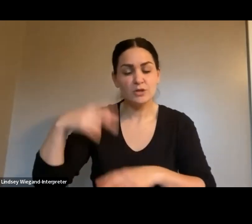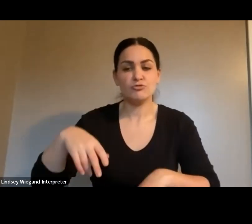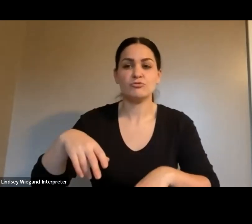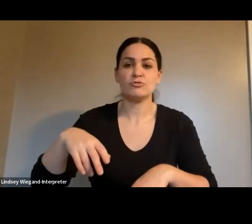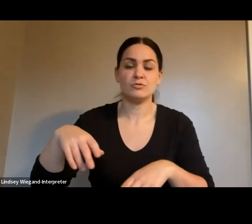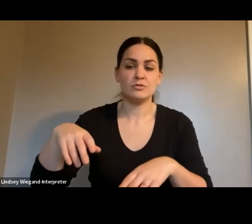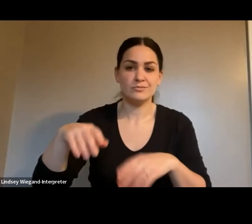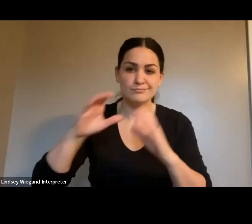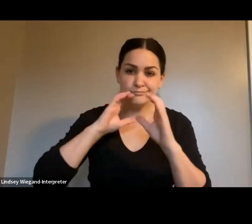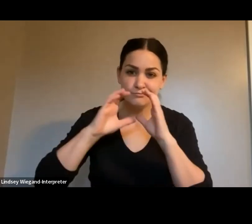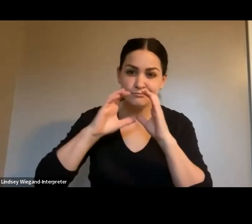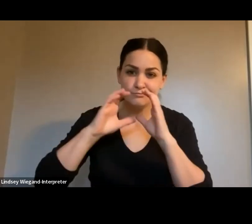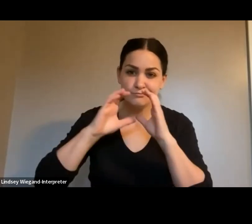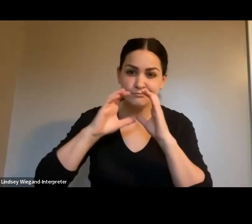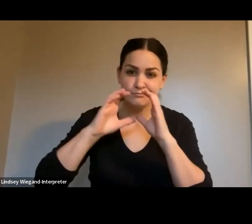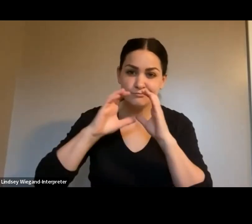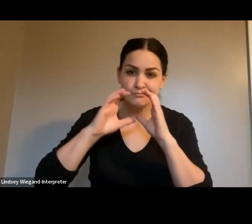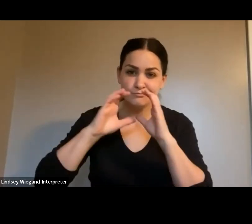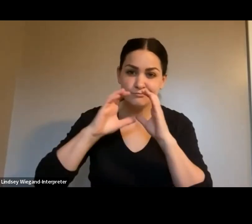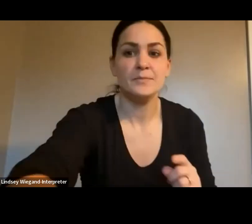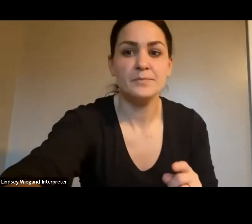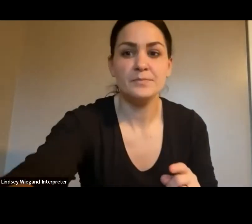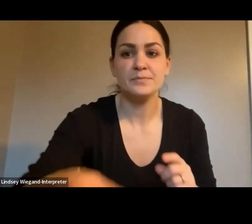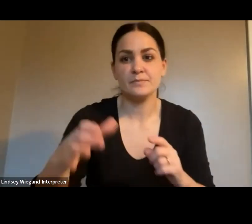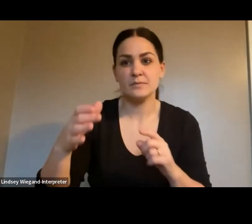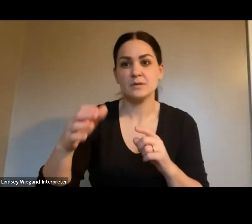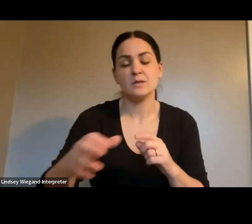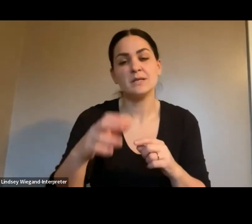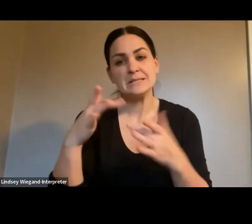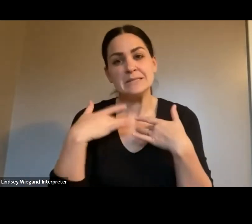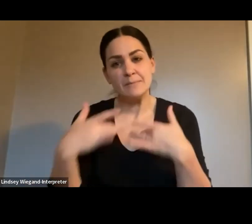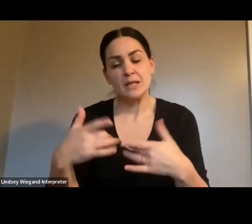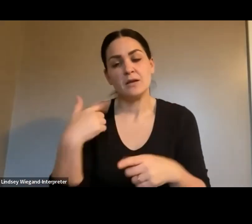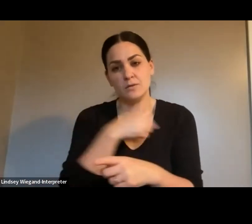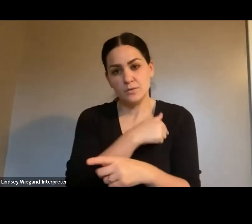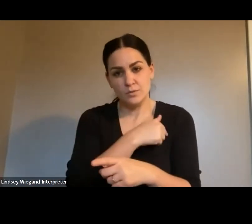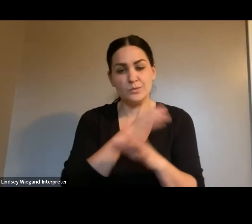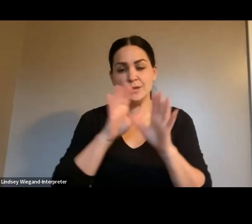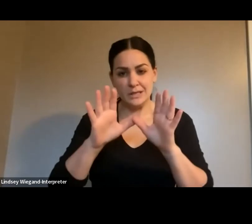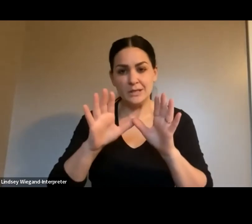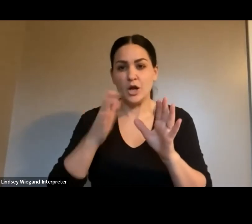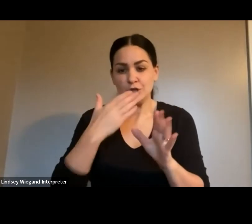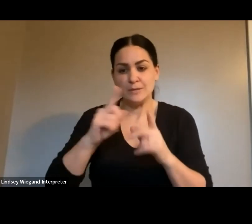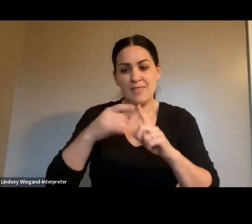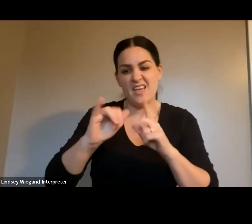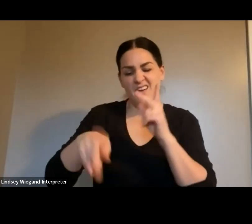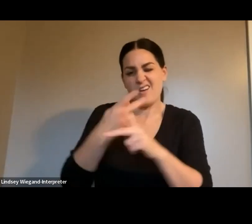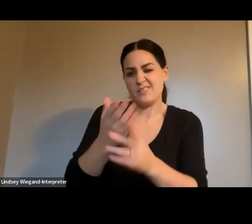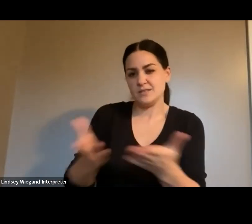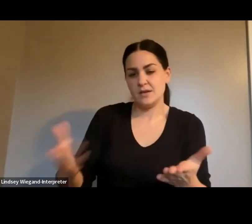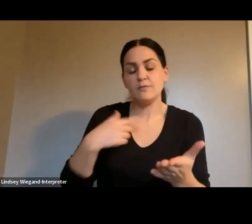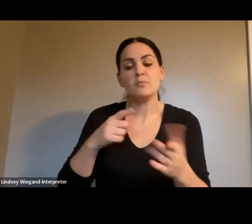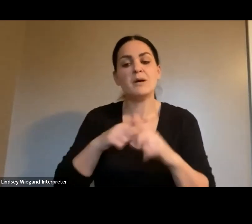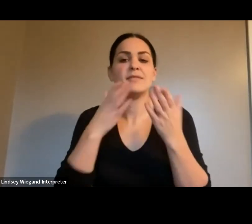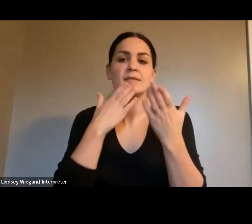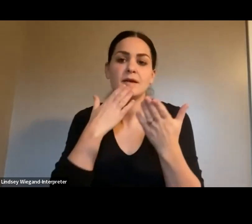have these pretty much down to a science. So we'll do our investigation and look into it. And thank you for bringing it to